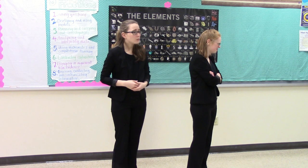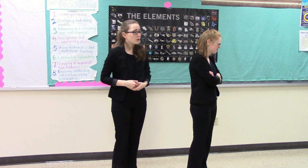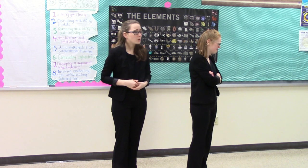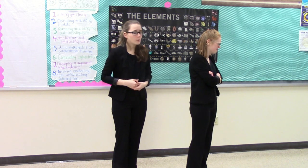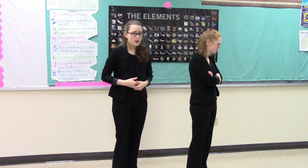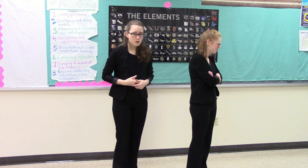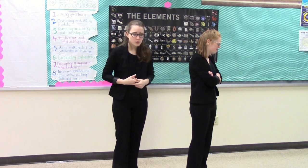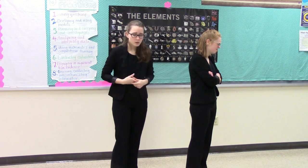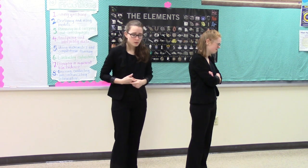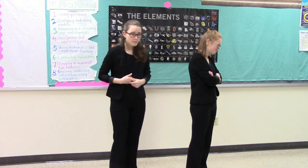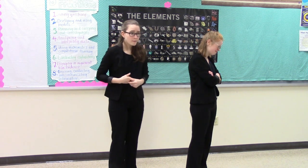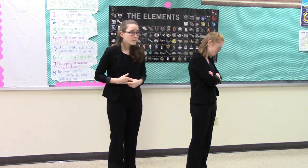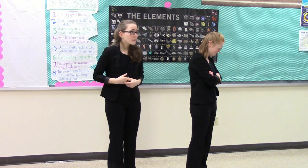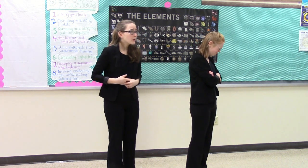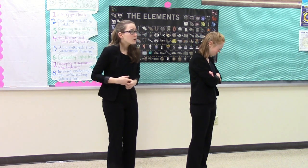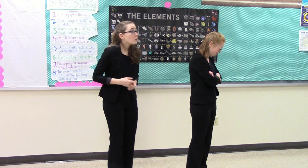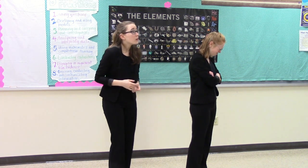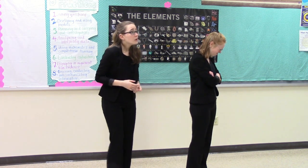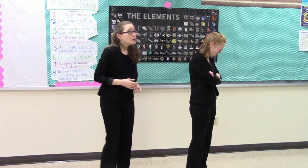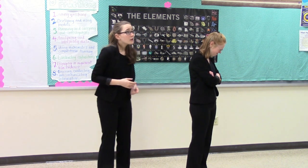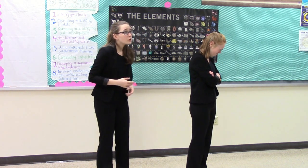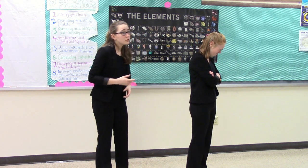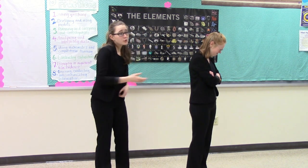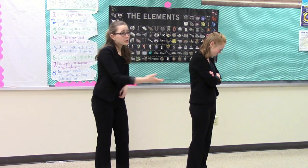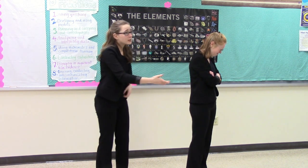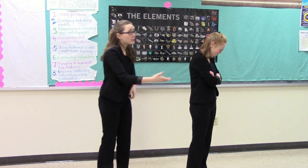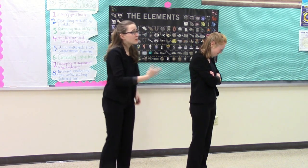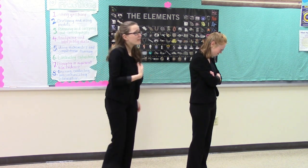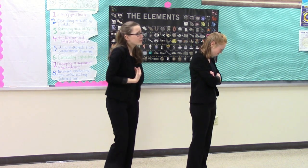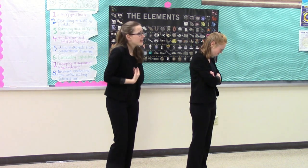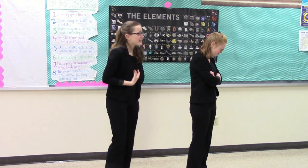Well? Well, you could come live with me!